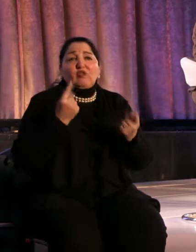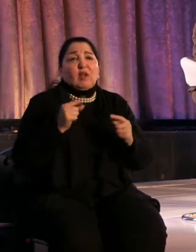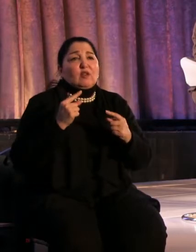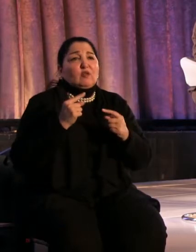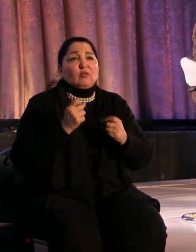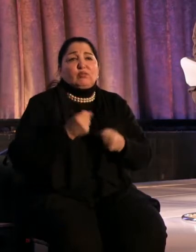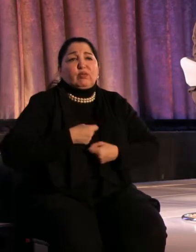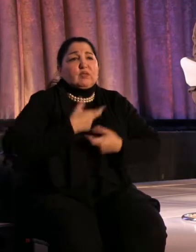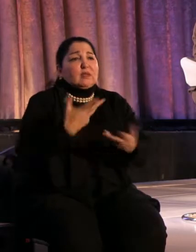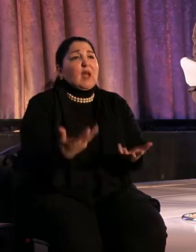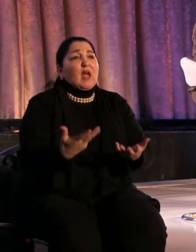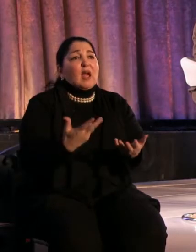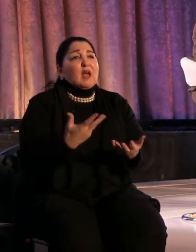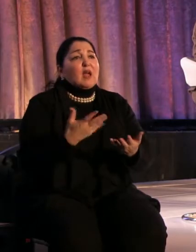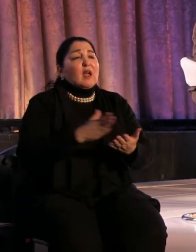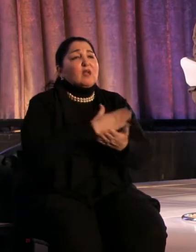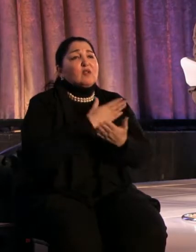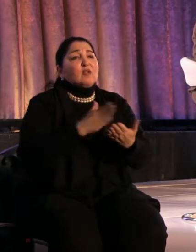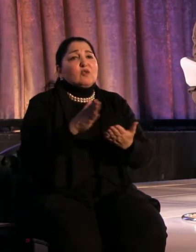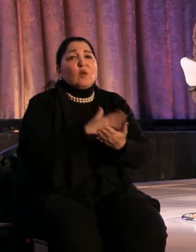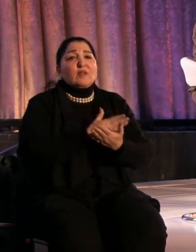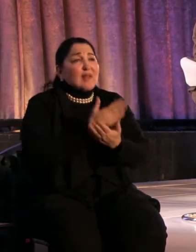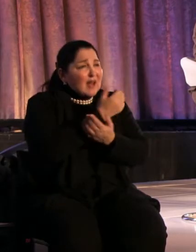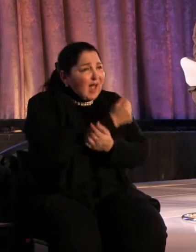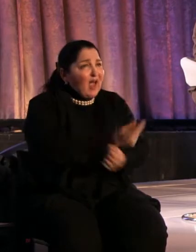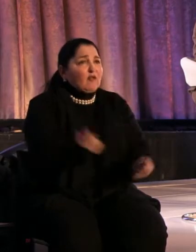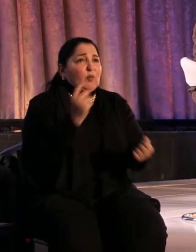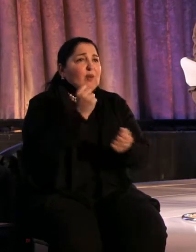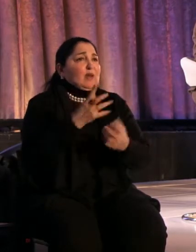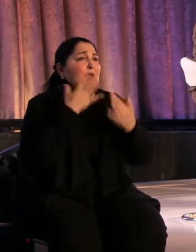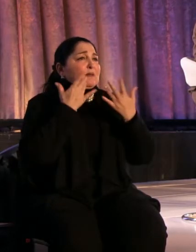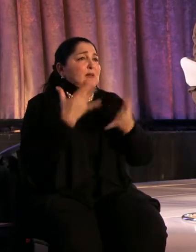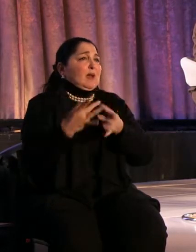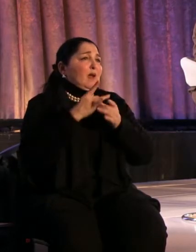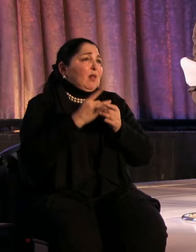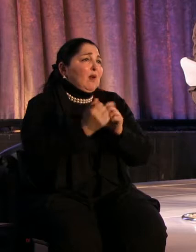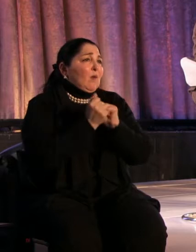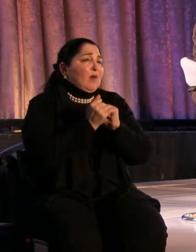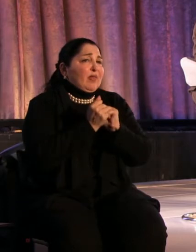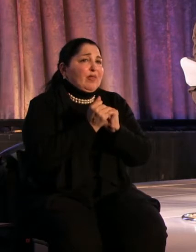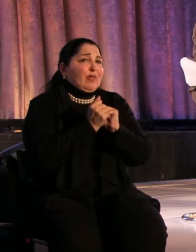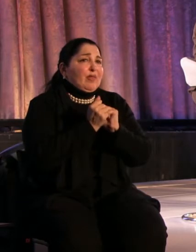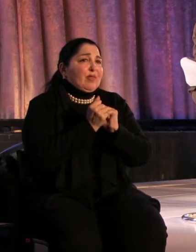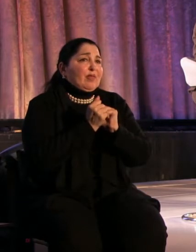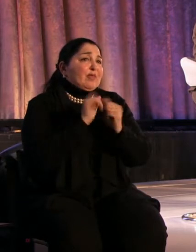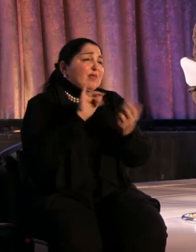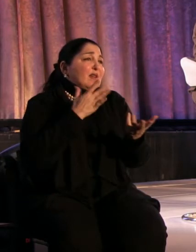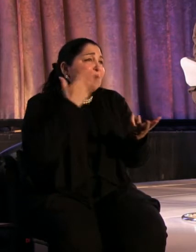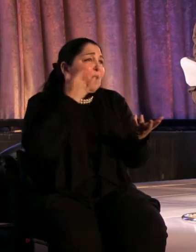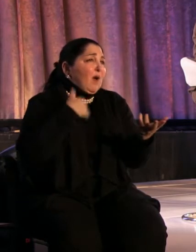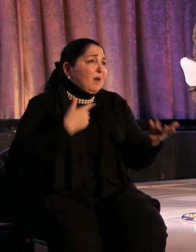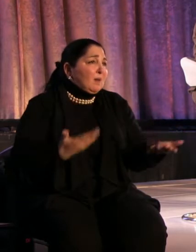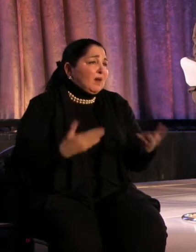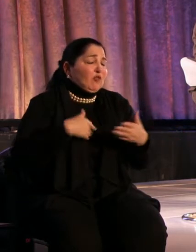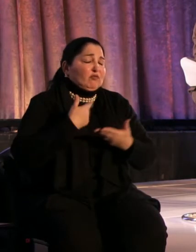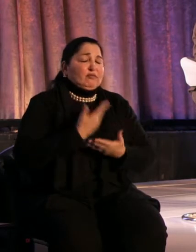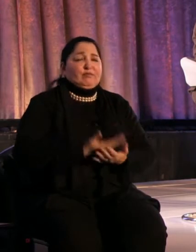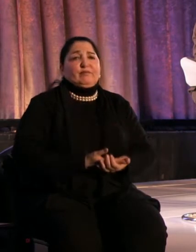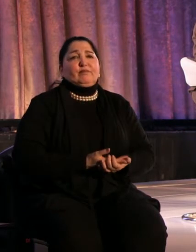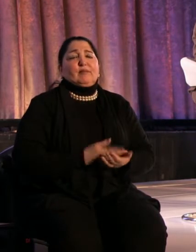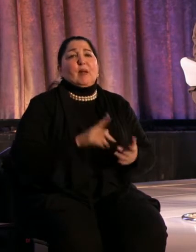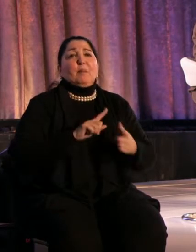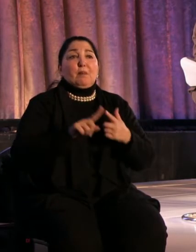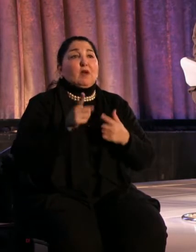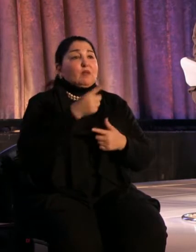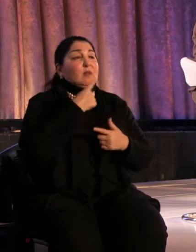my raison d'etre. And, and as you properly point out, an awful lot of those songs are, are